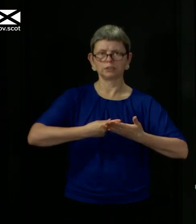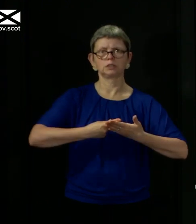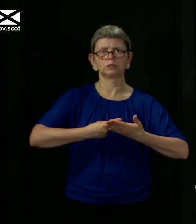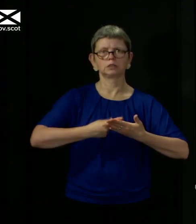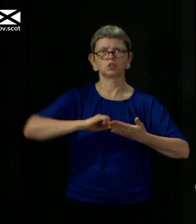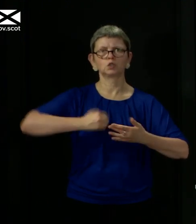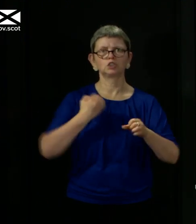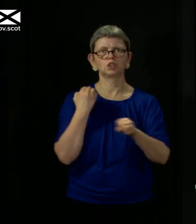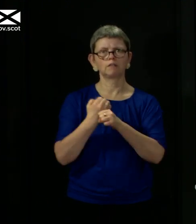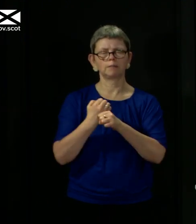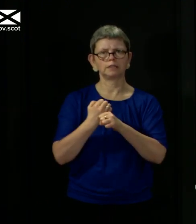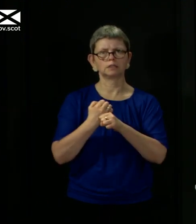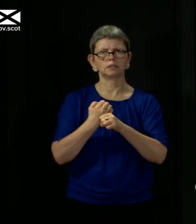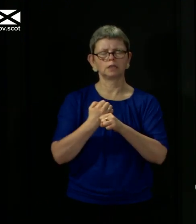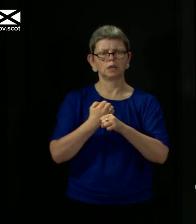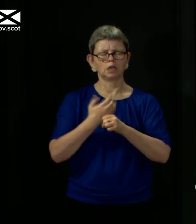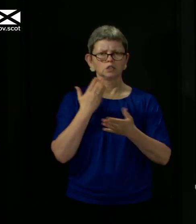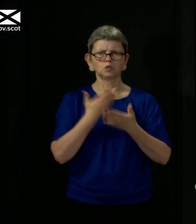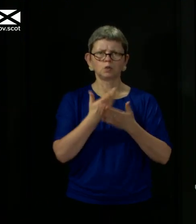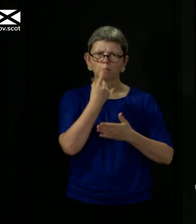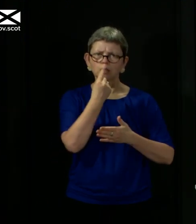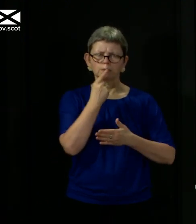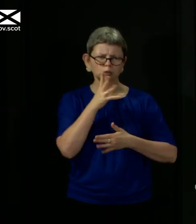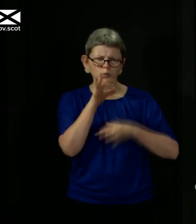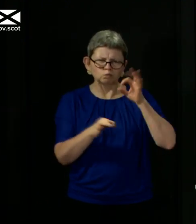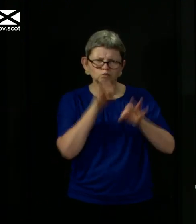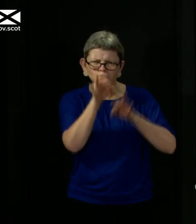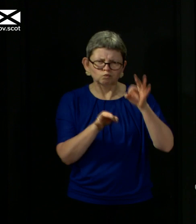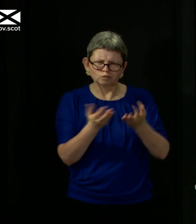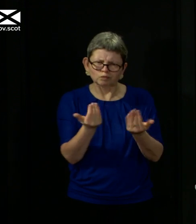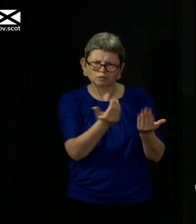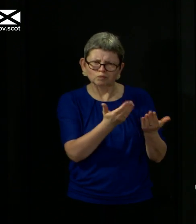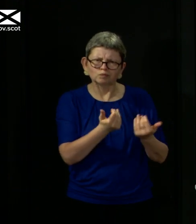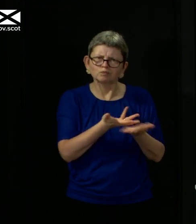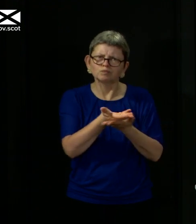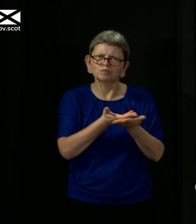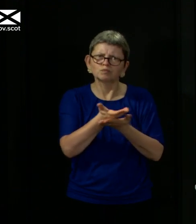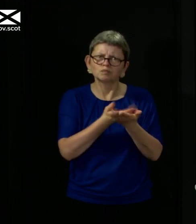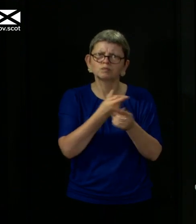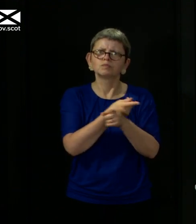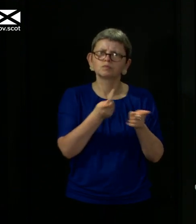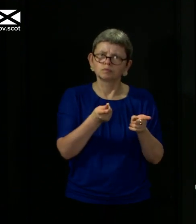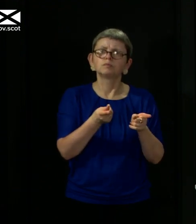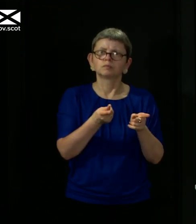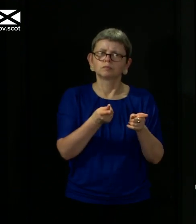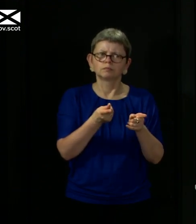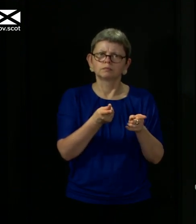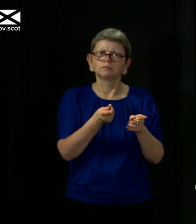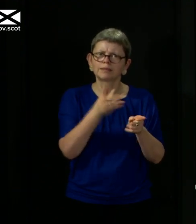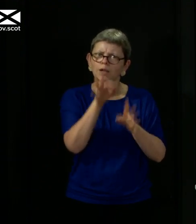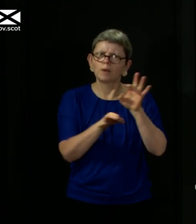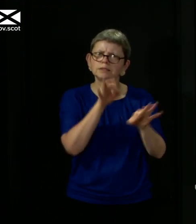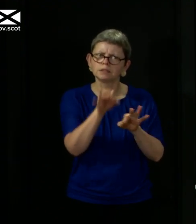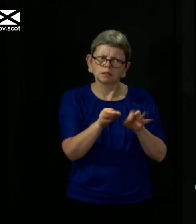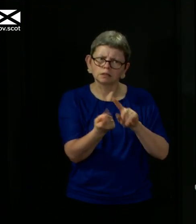government to interrogate directly some of that advice and to have somebody that I could ask questions of so that